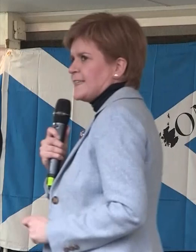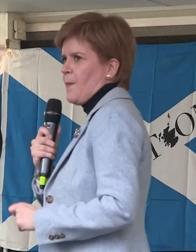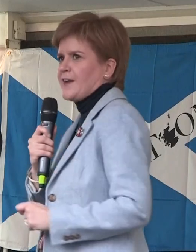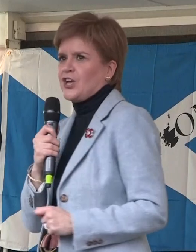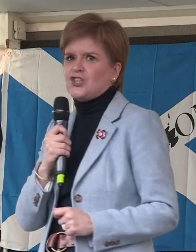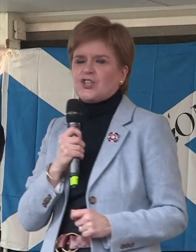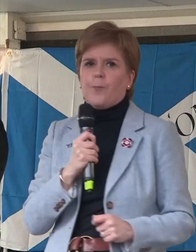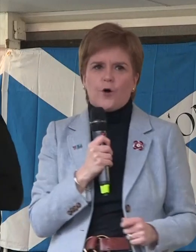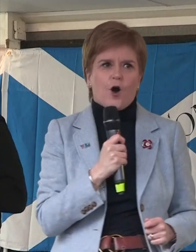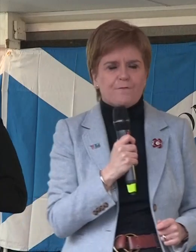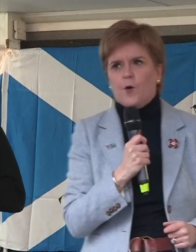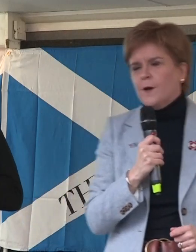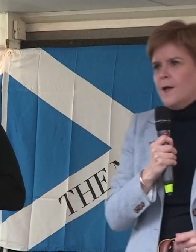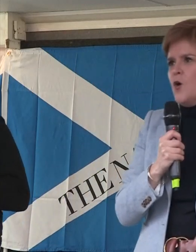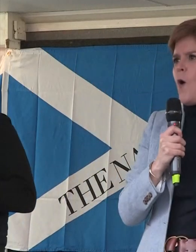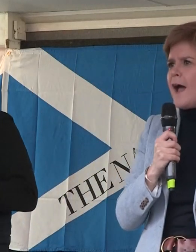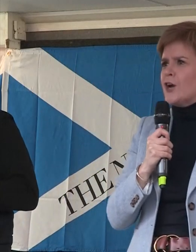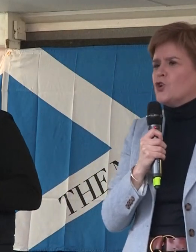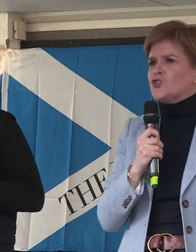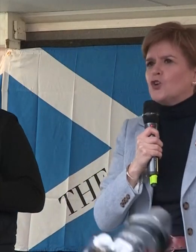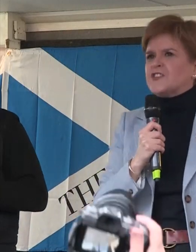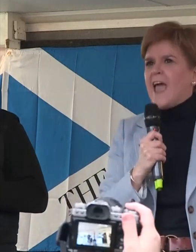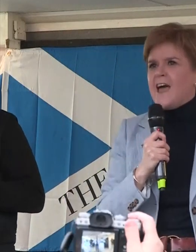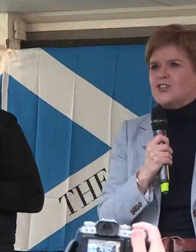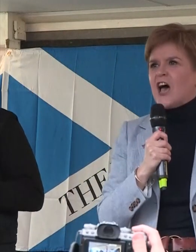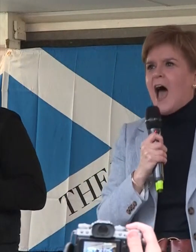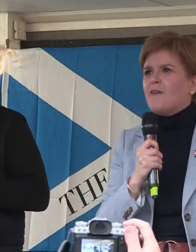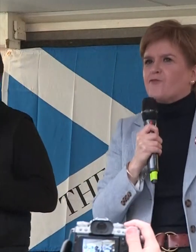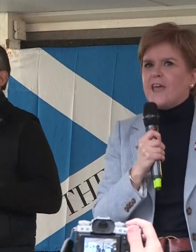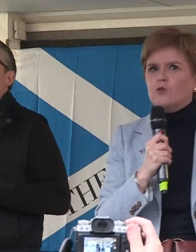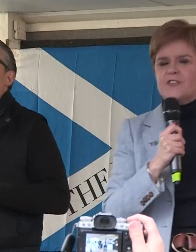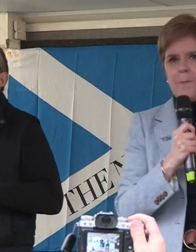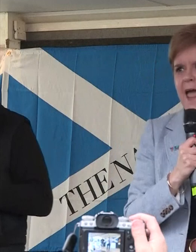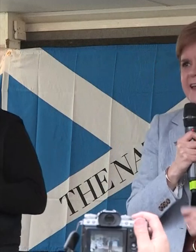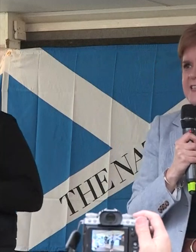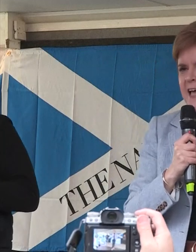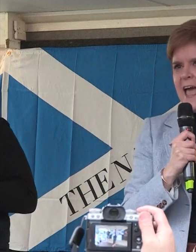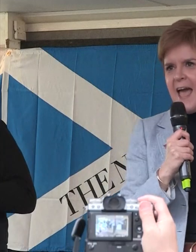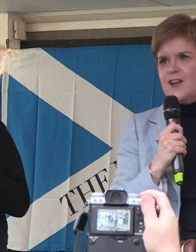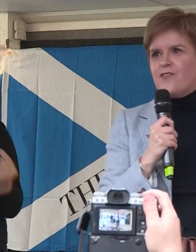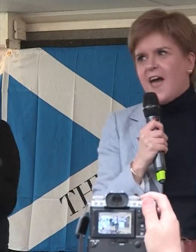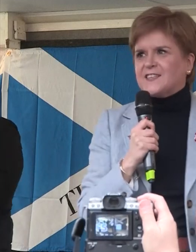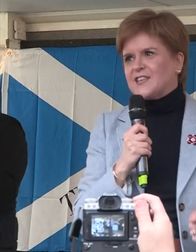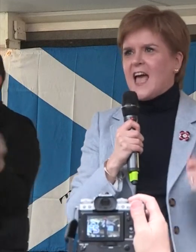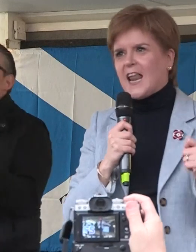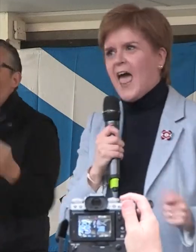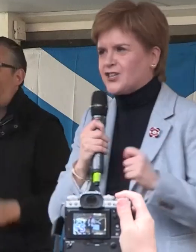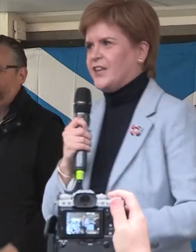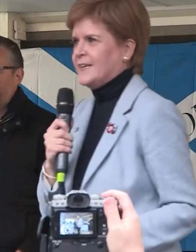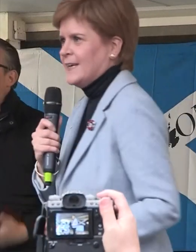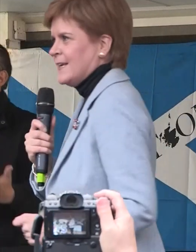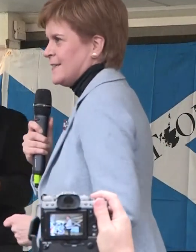me send a message to both of them. Why are you so scared to have real debates in this